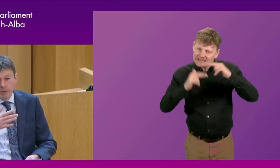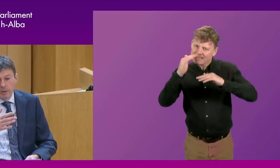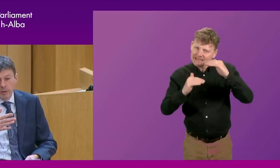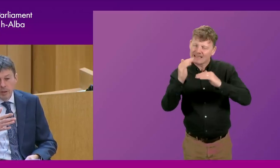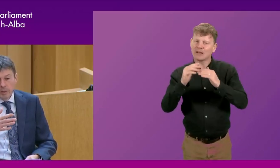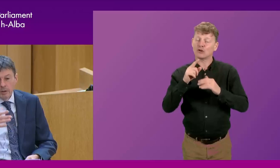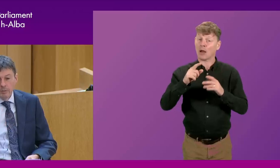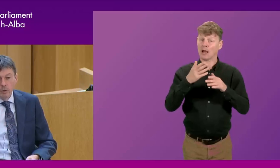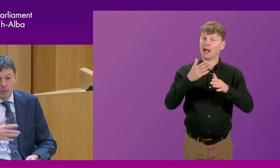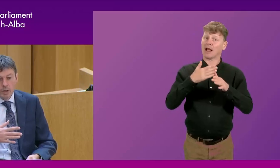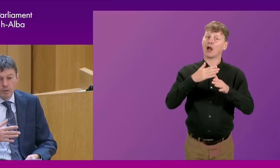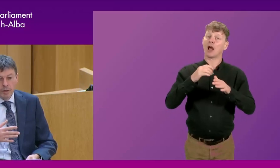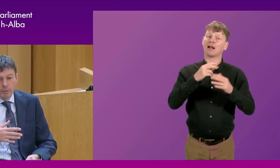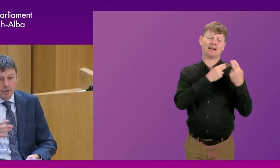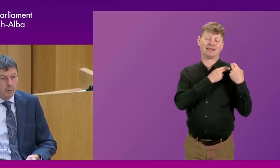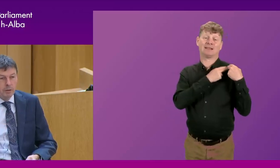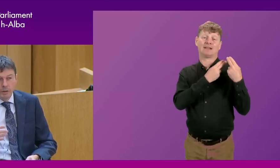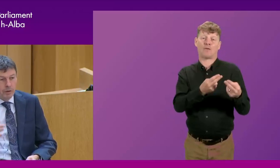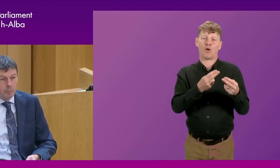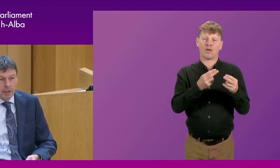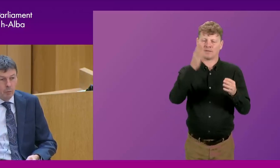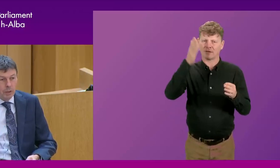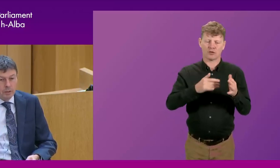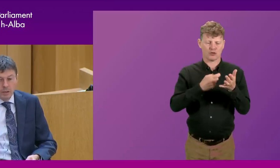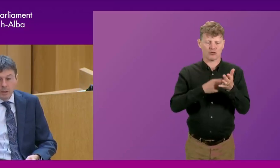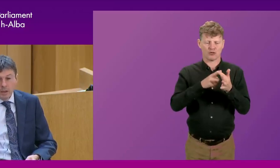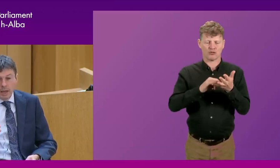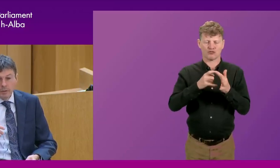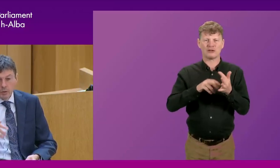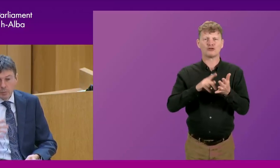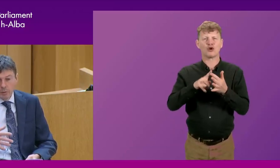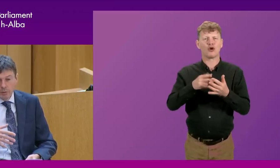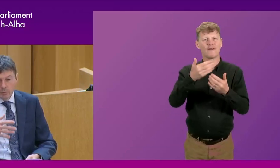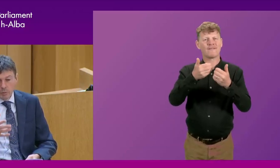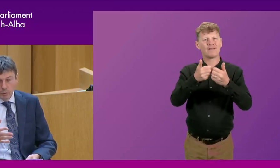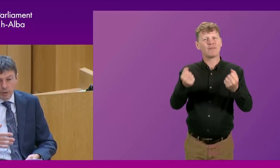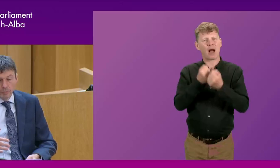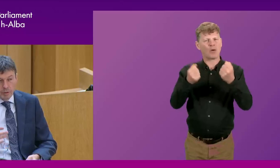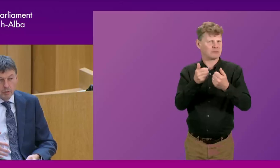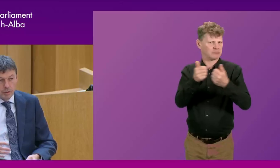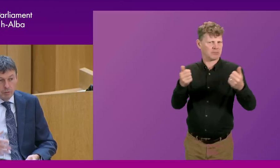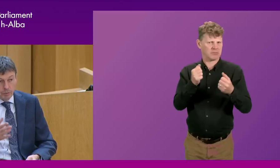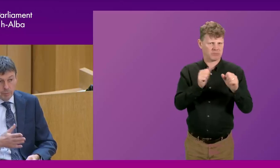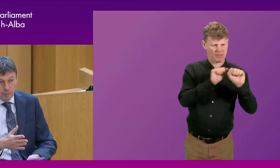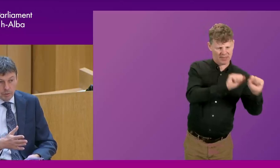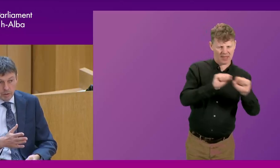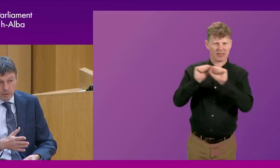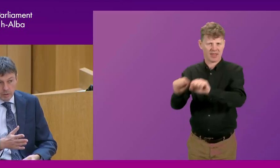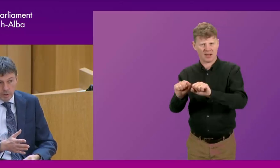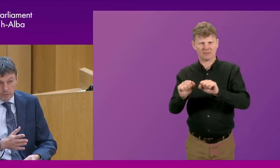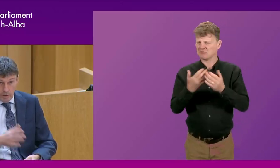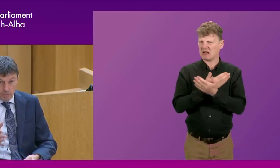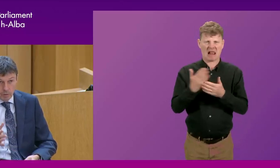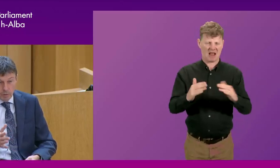the devolved reserve divide was very clear, very black and white. And the Scottish Parliament, we told the government in Scotland to account for the powers